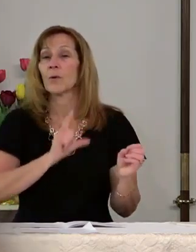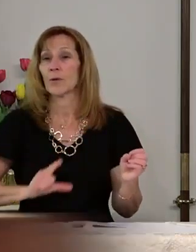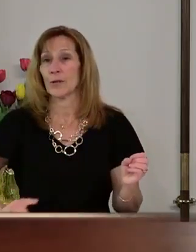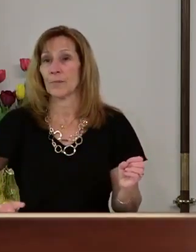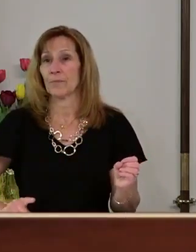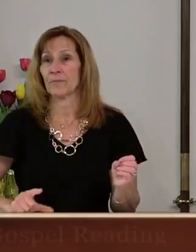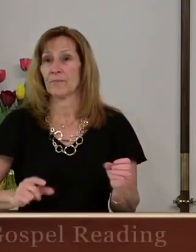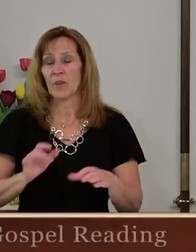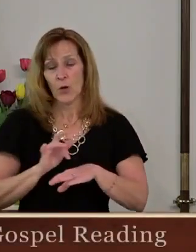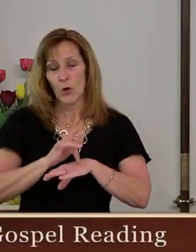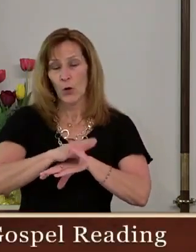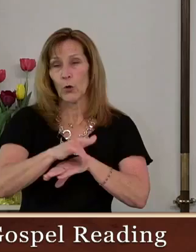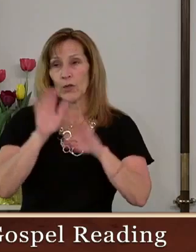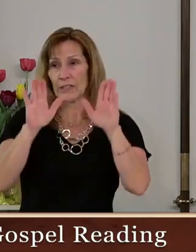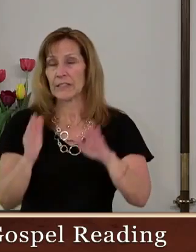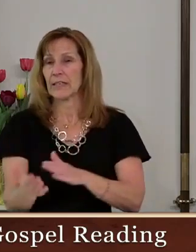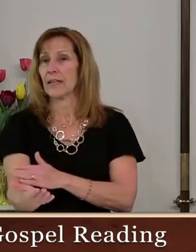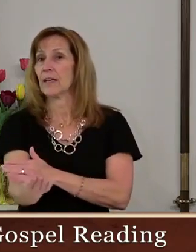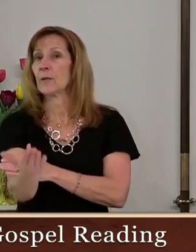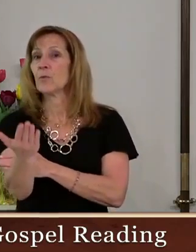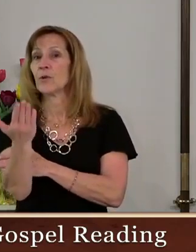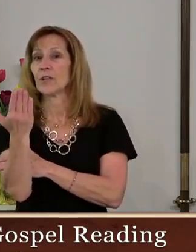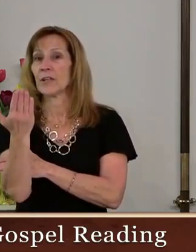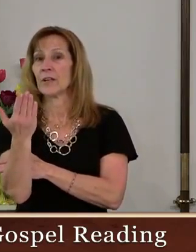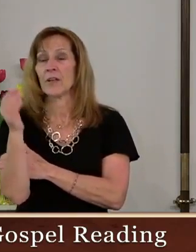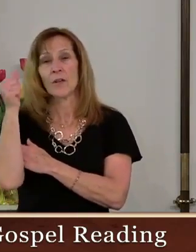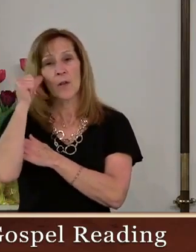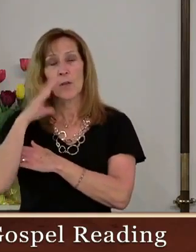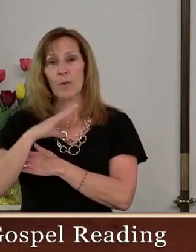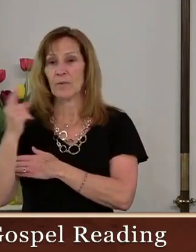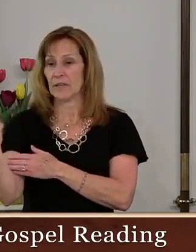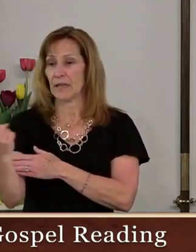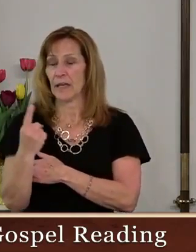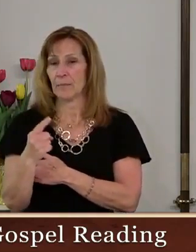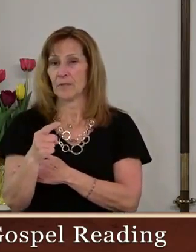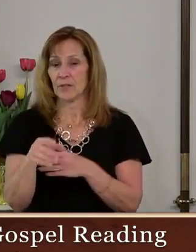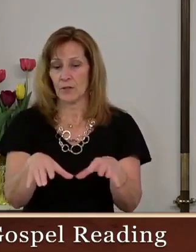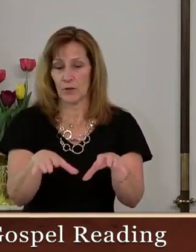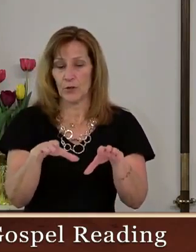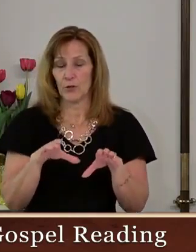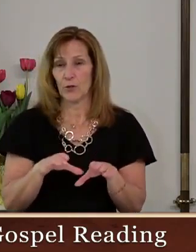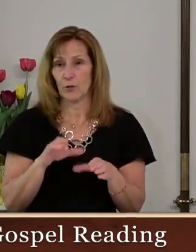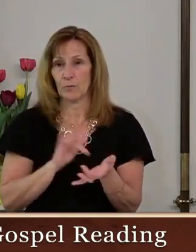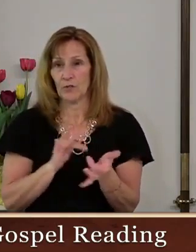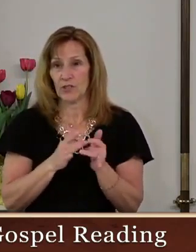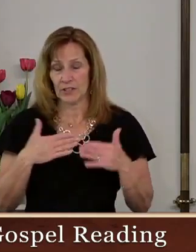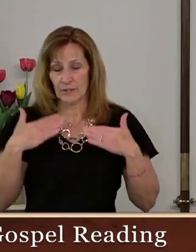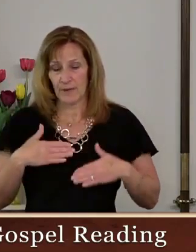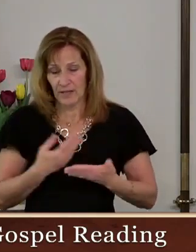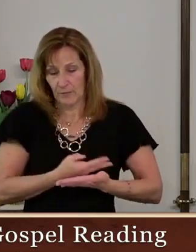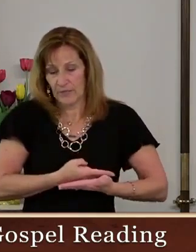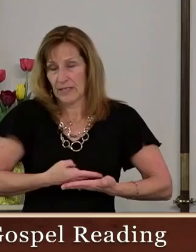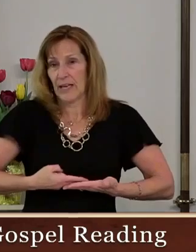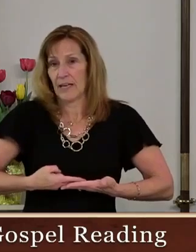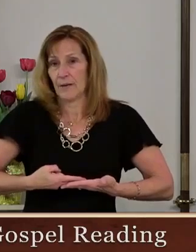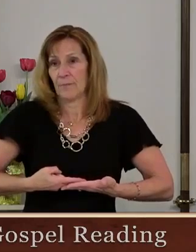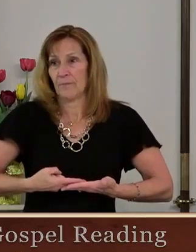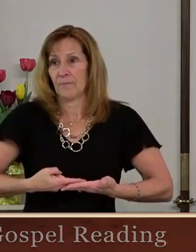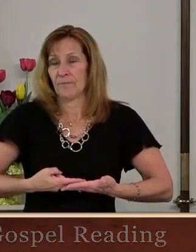Very early Sunday morning, the women came to the tomb where Jesus' body was laid.